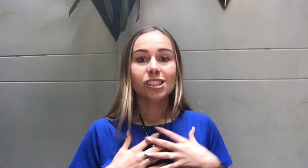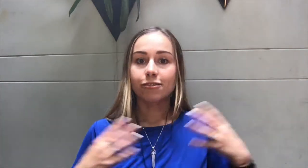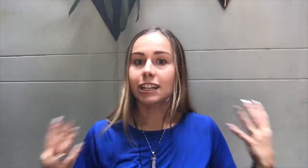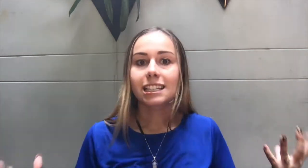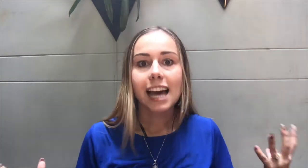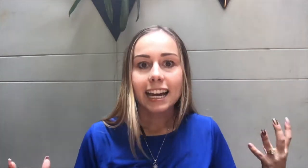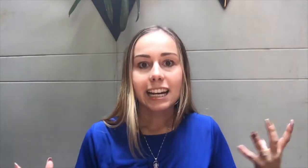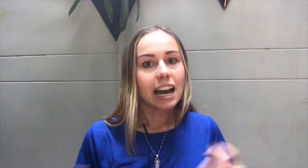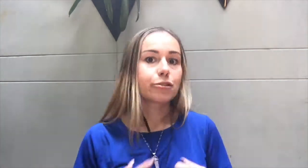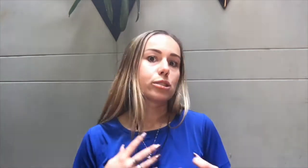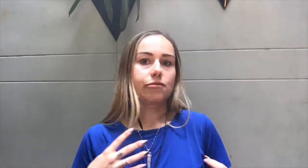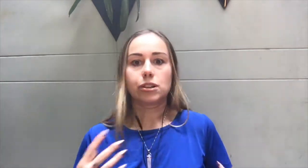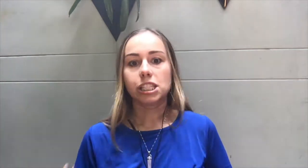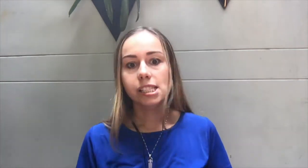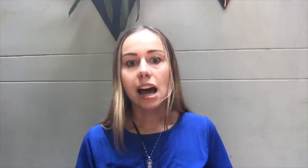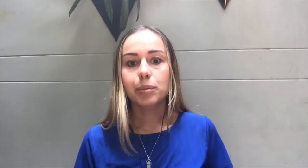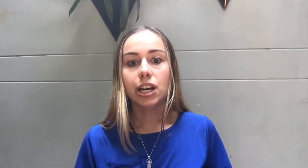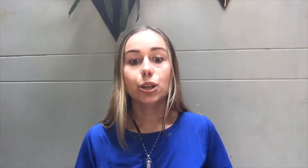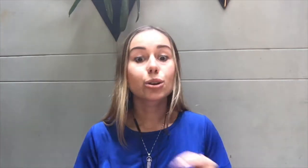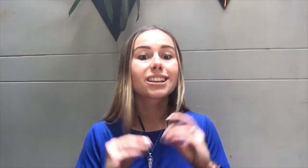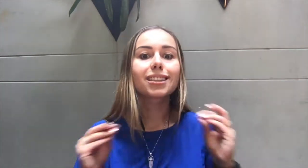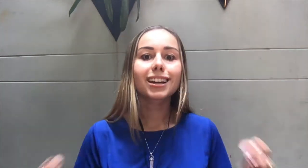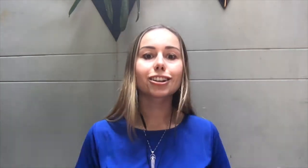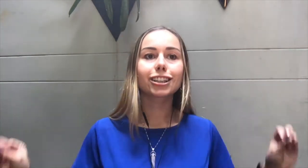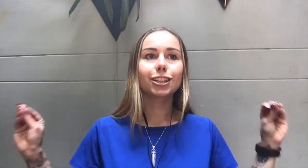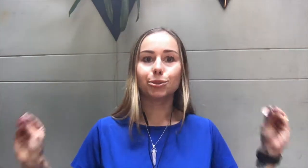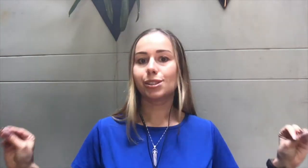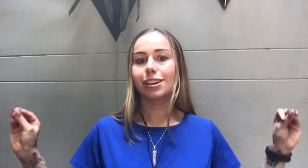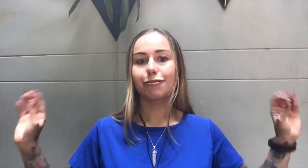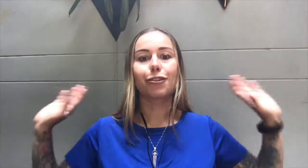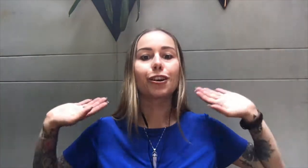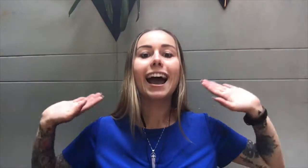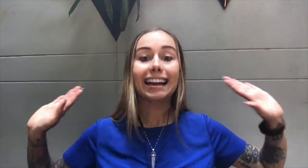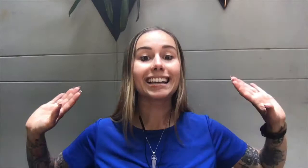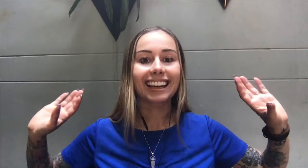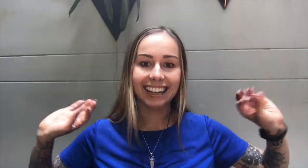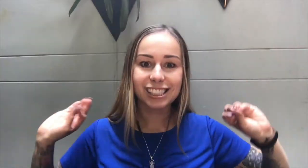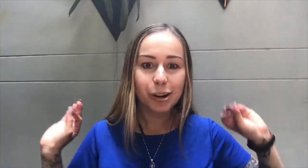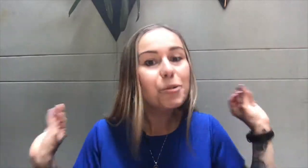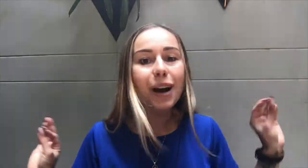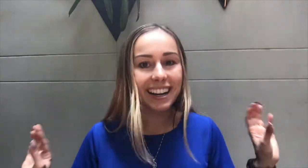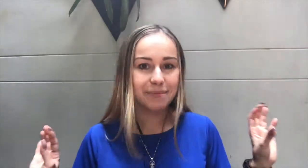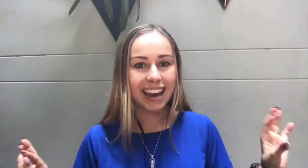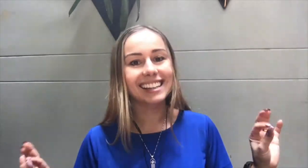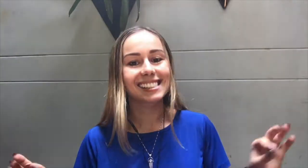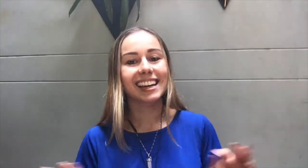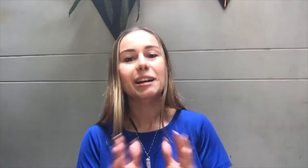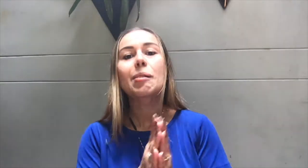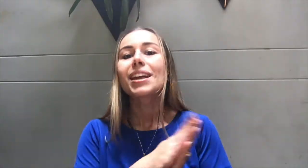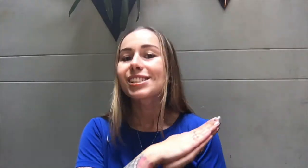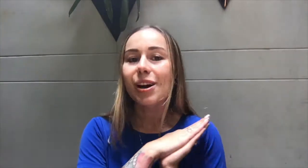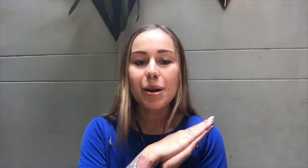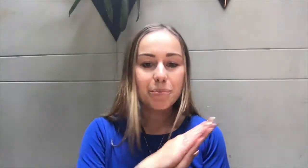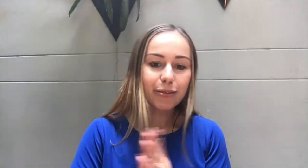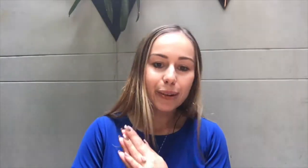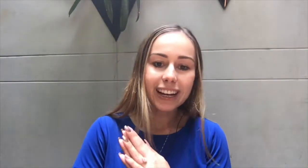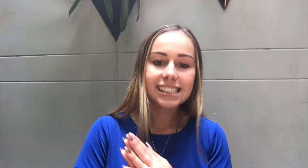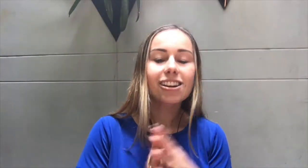it for anxiety. I've used it for insomnia. You could literally use it for anything. It's quite amazing. So before we get started,